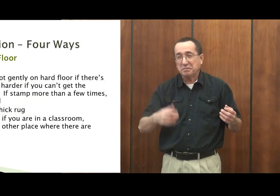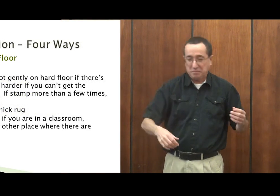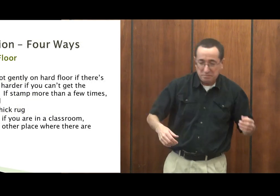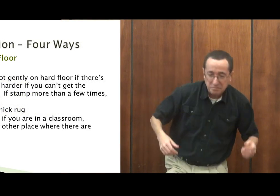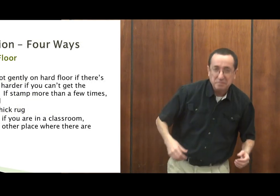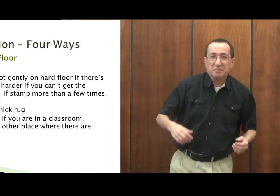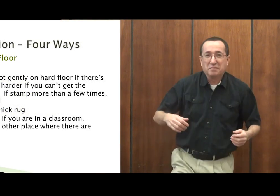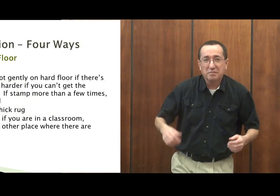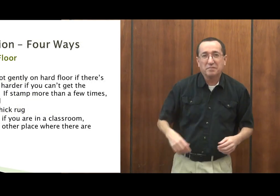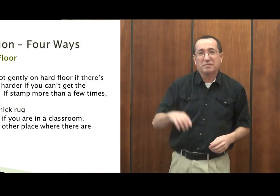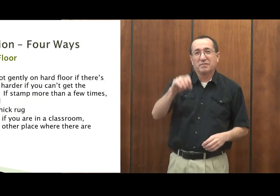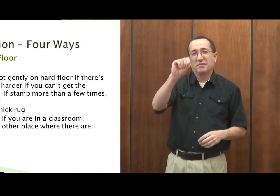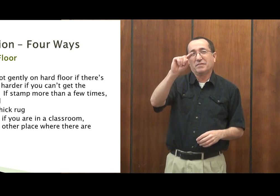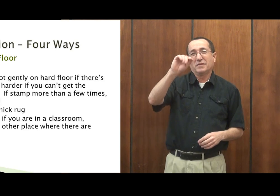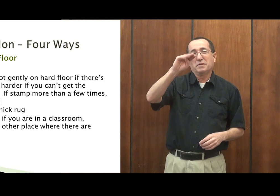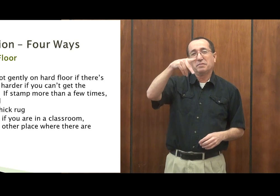Deaf people do stamp on the floor.